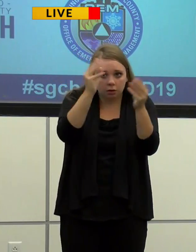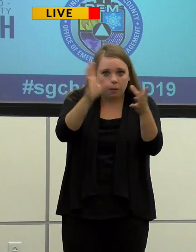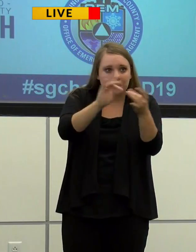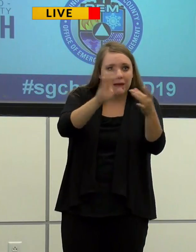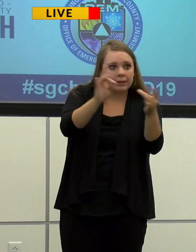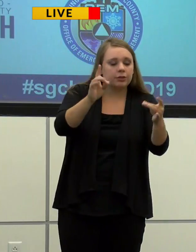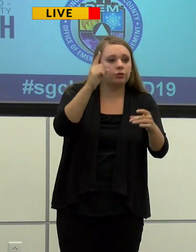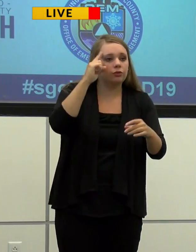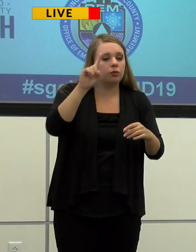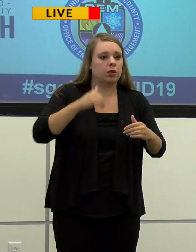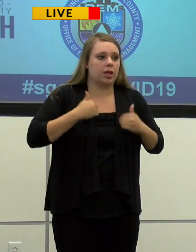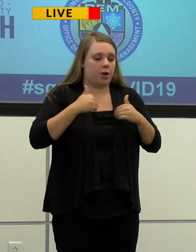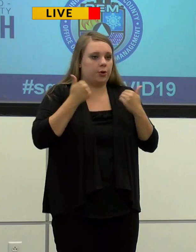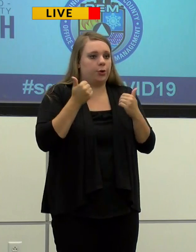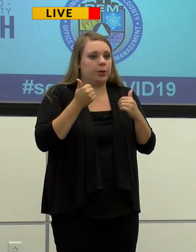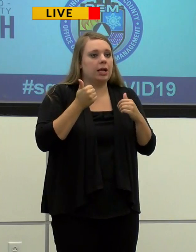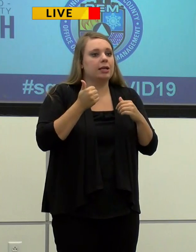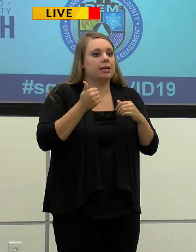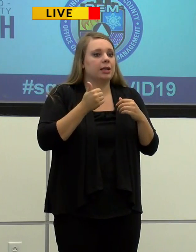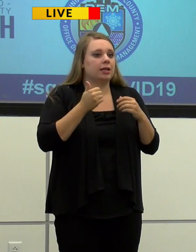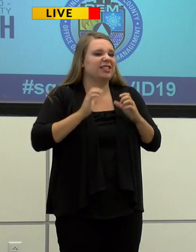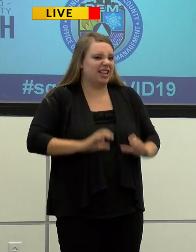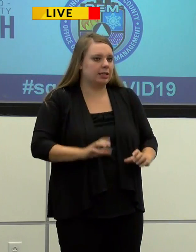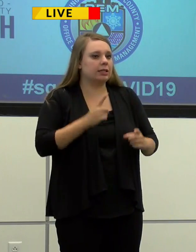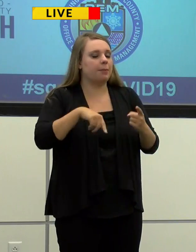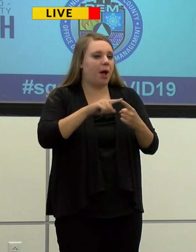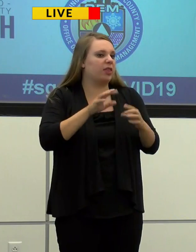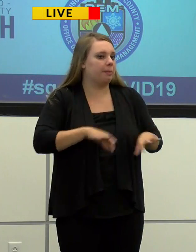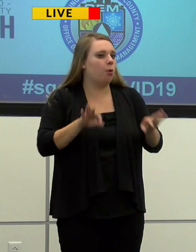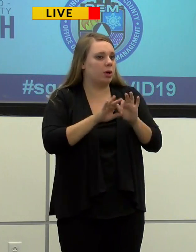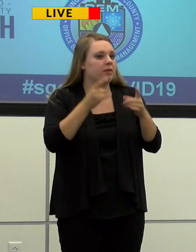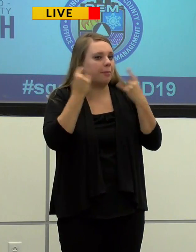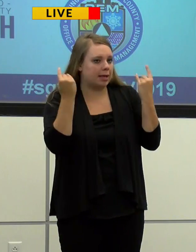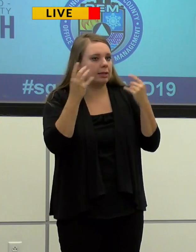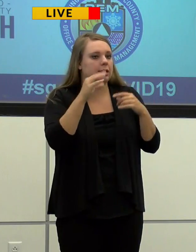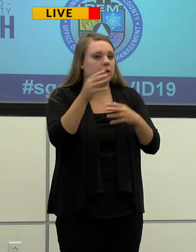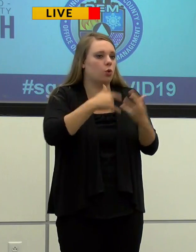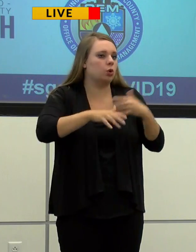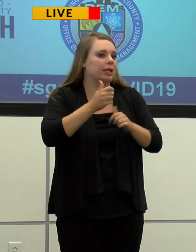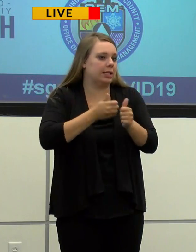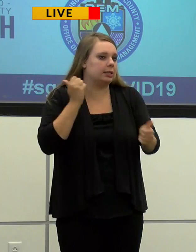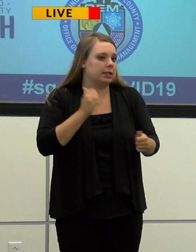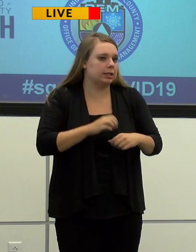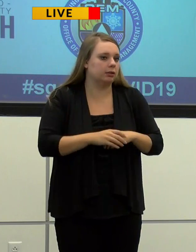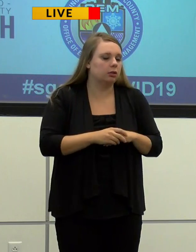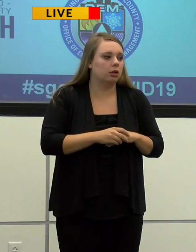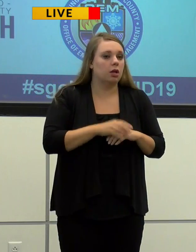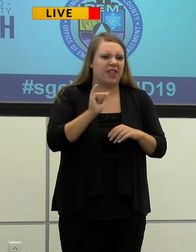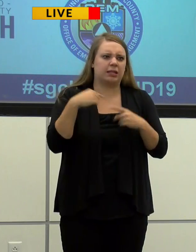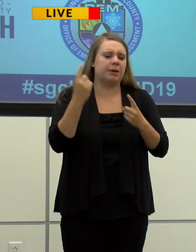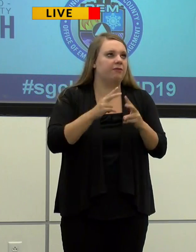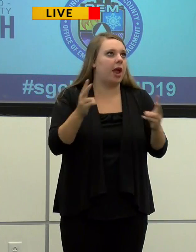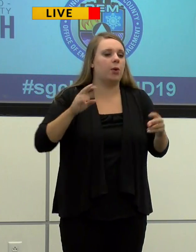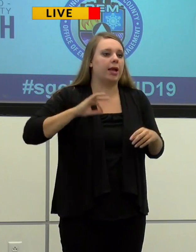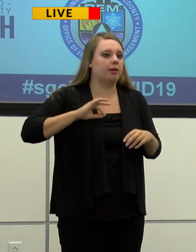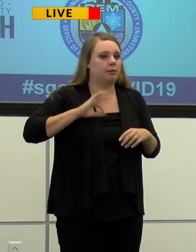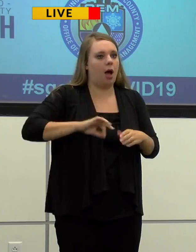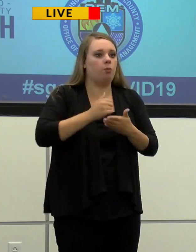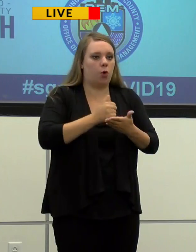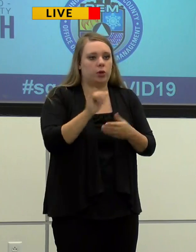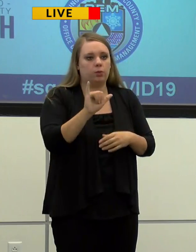to the younger, younger citizens, um, about the importance of masking and socially distancing. So that's been very helpful as well.